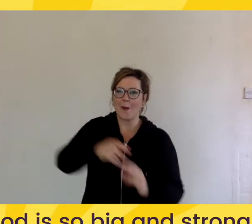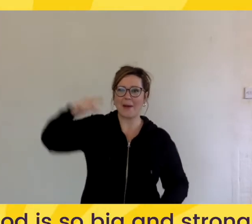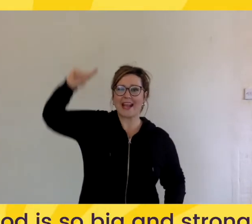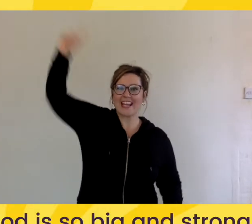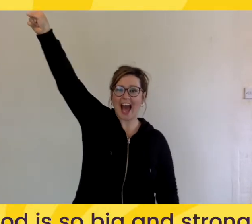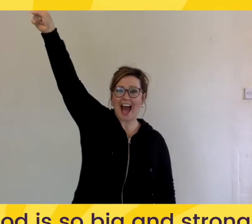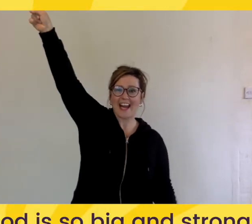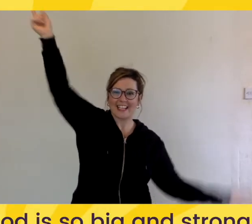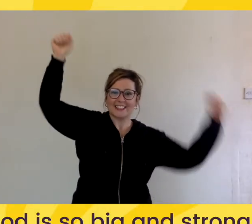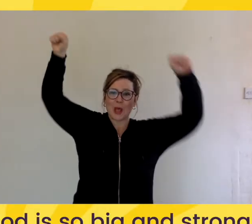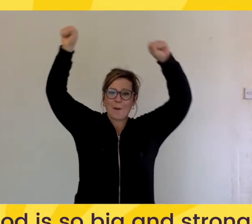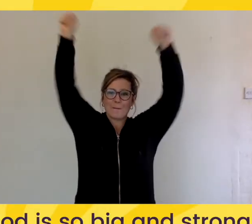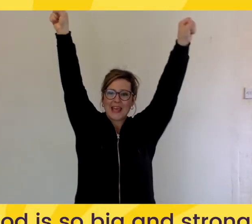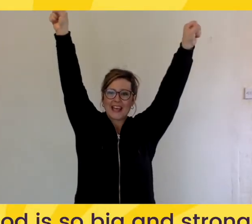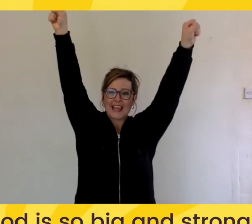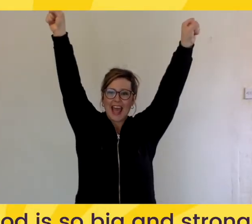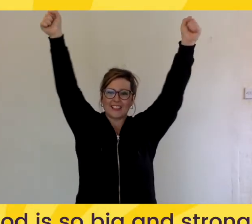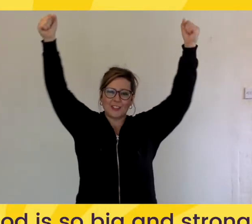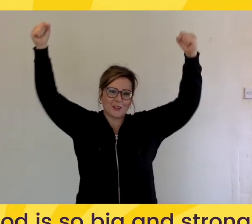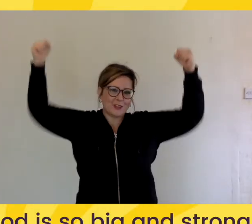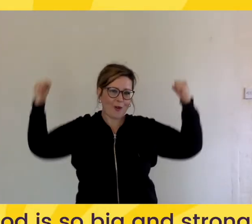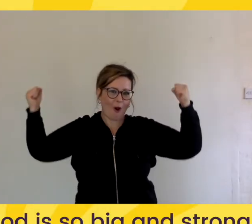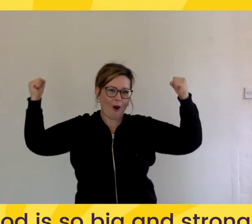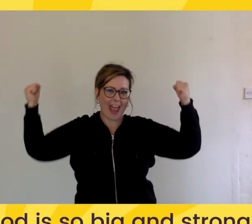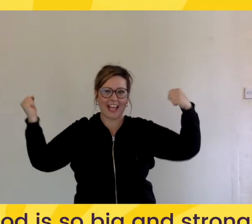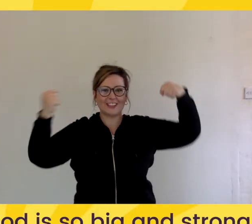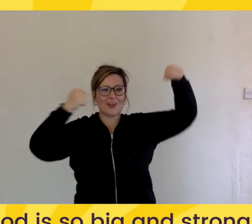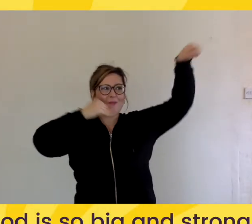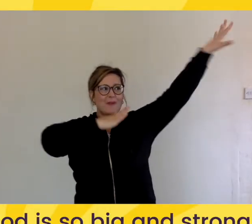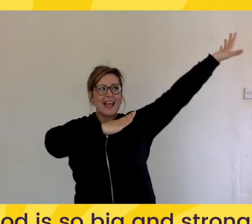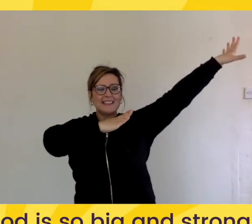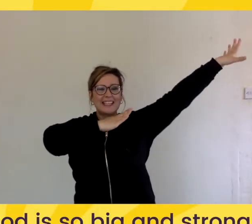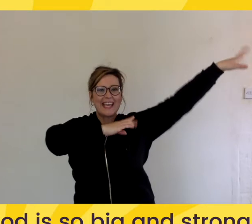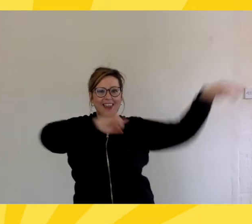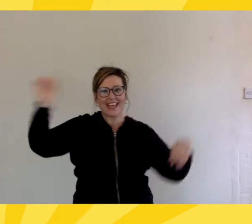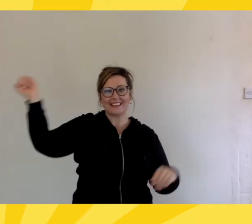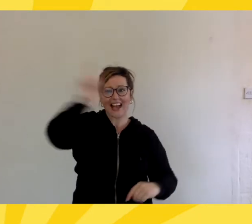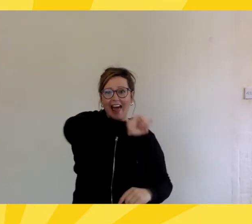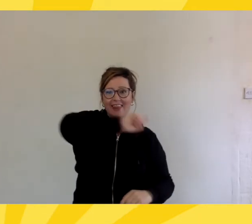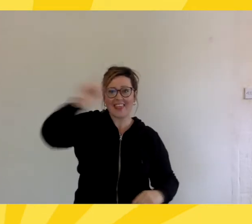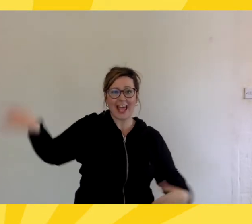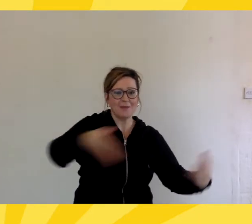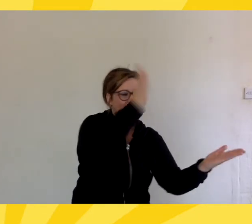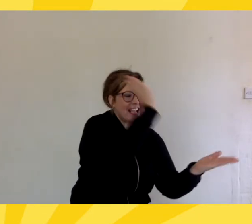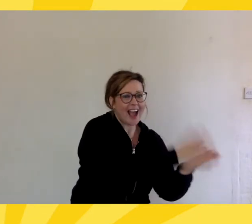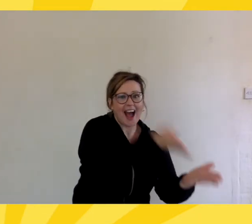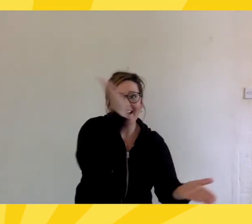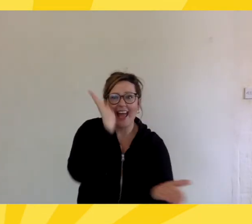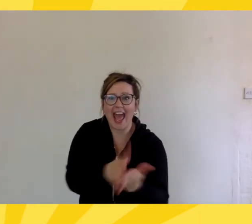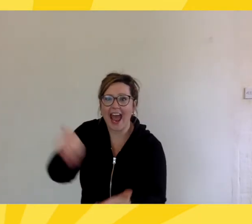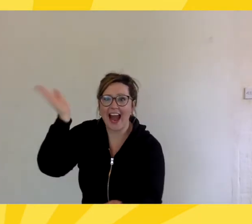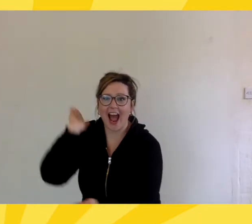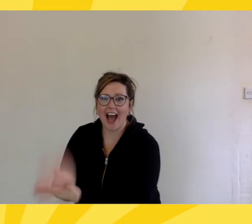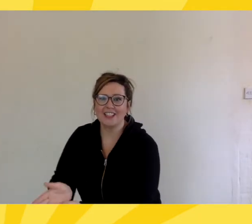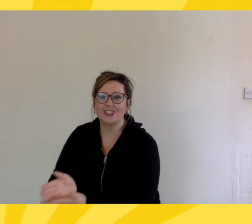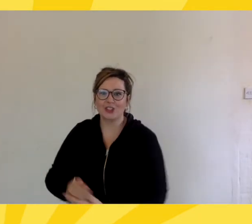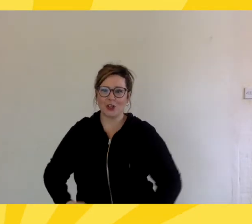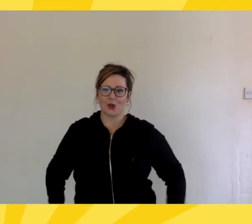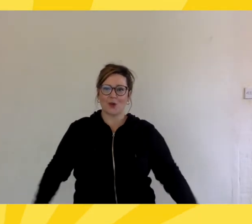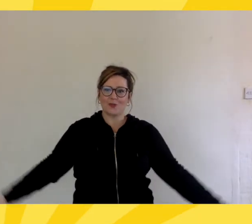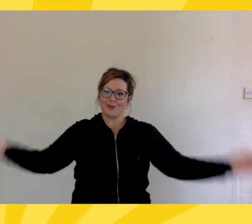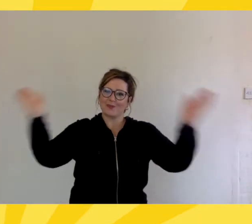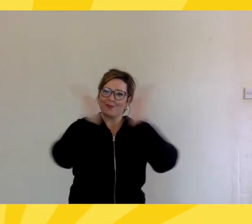My God is so big and so strong and so mighty There's nothing my God cannot